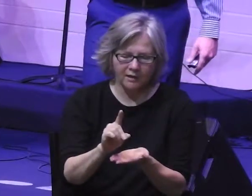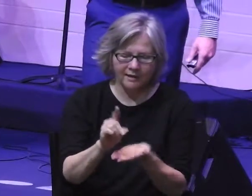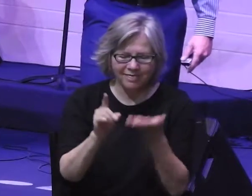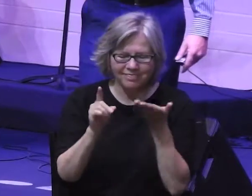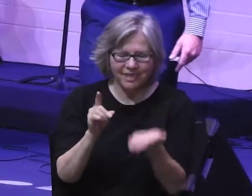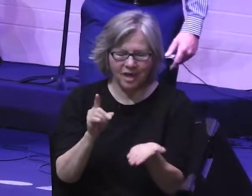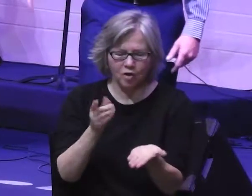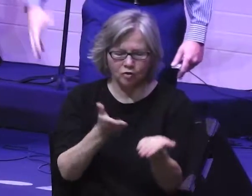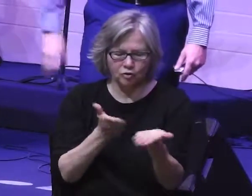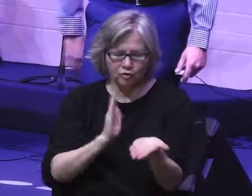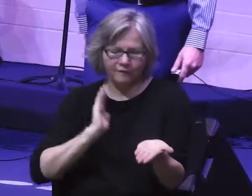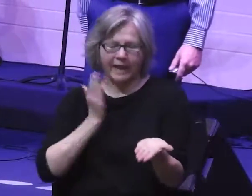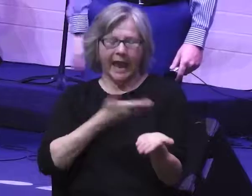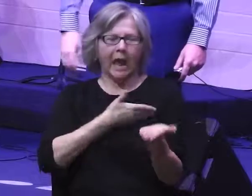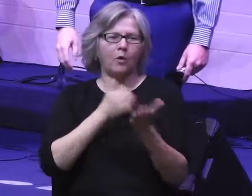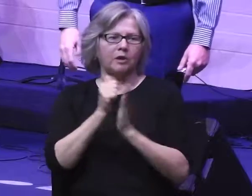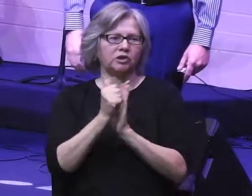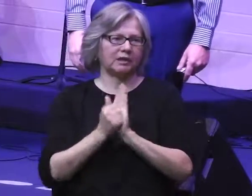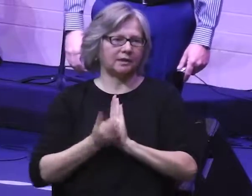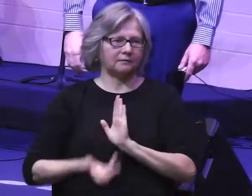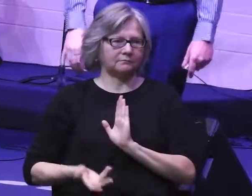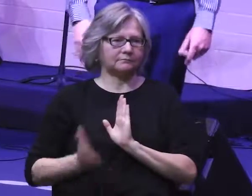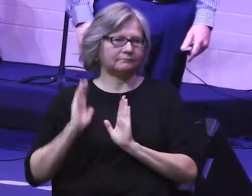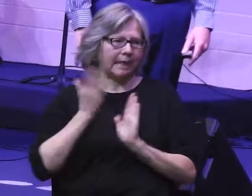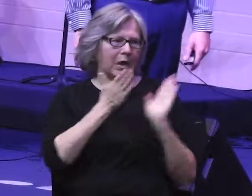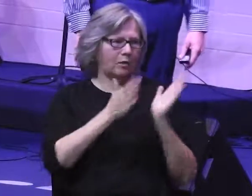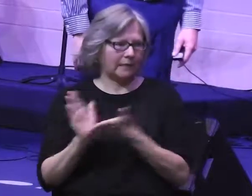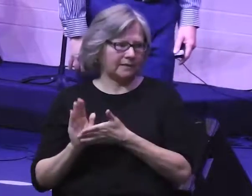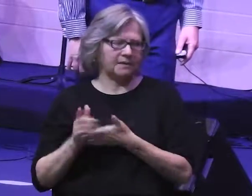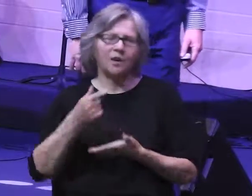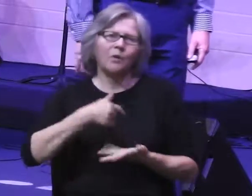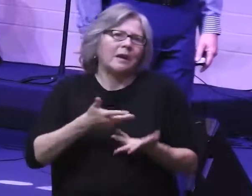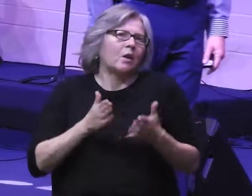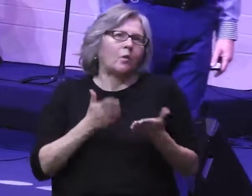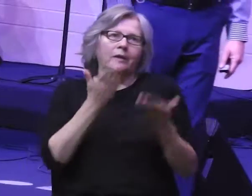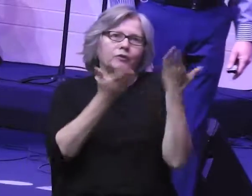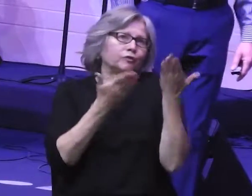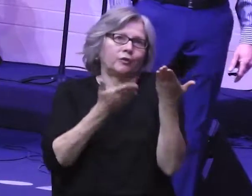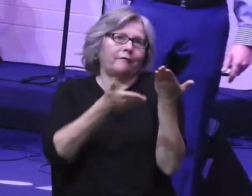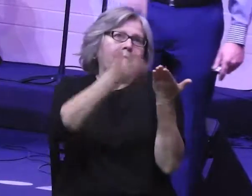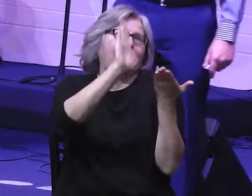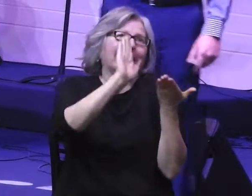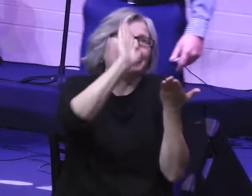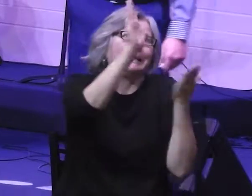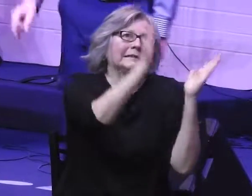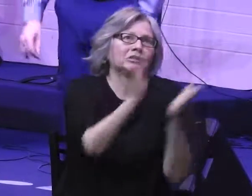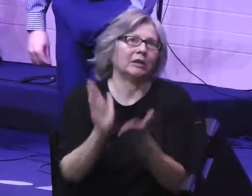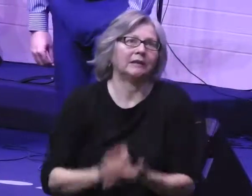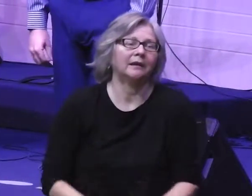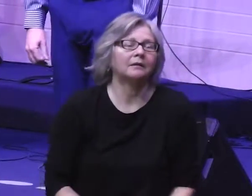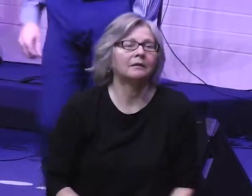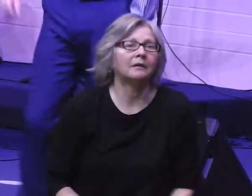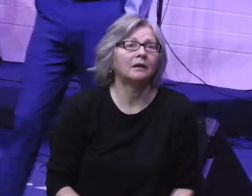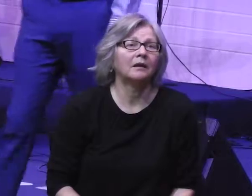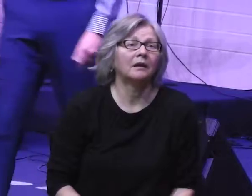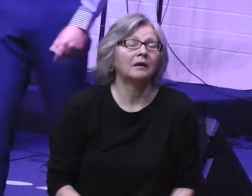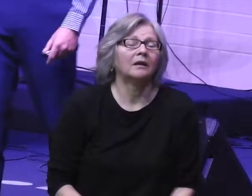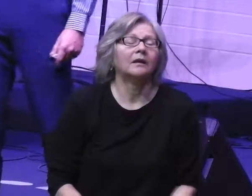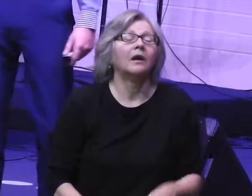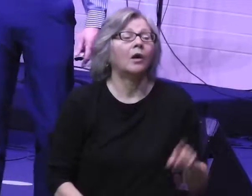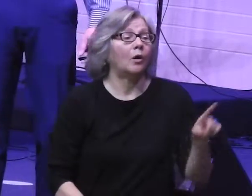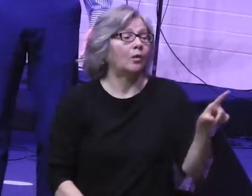be there to serve our agenda. We don't want to serve God's agenda. And oh, by the way,